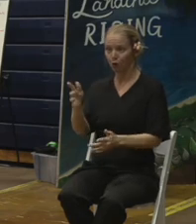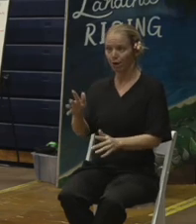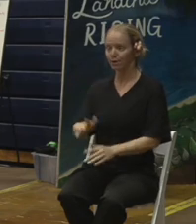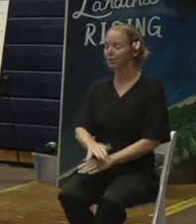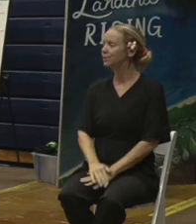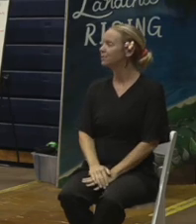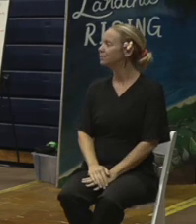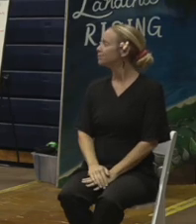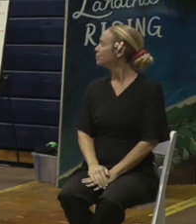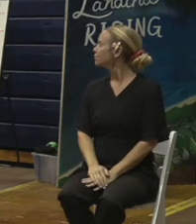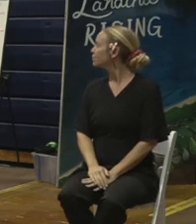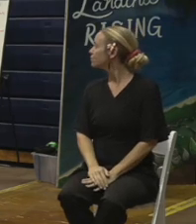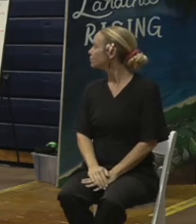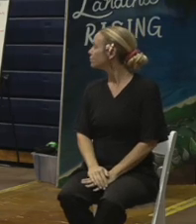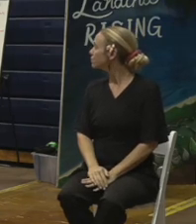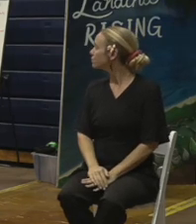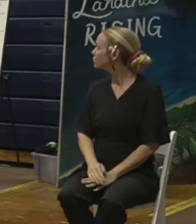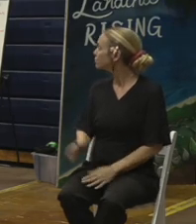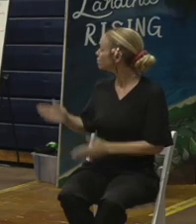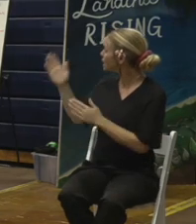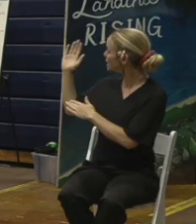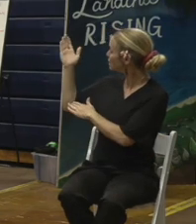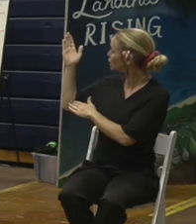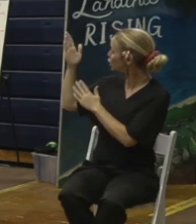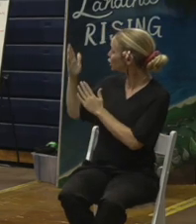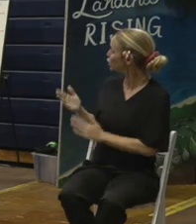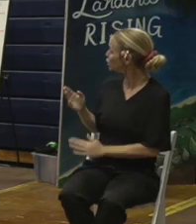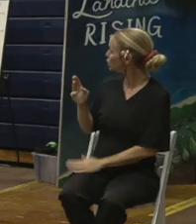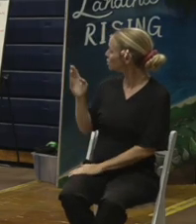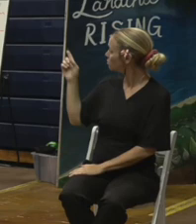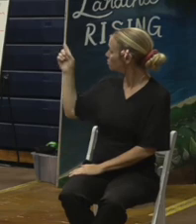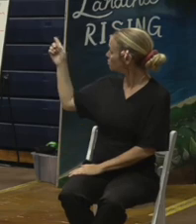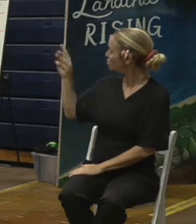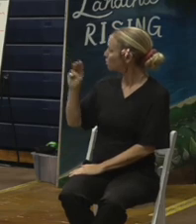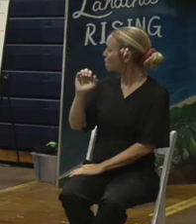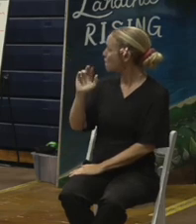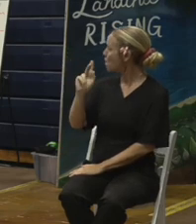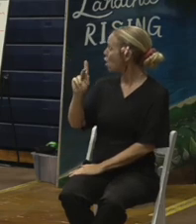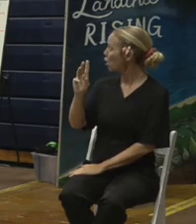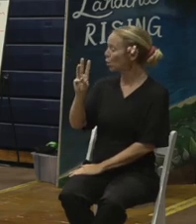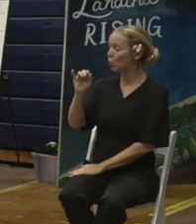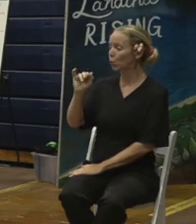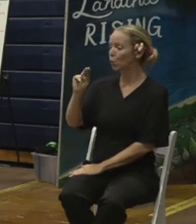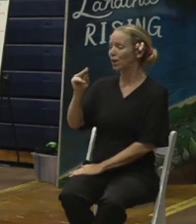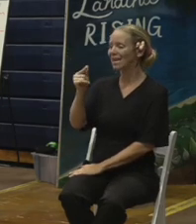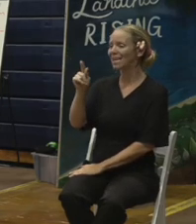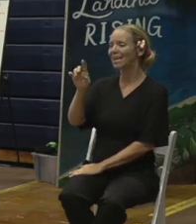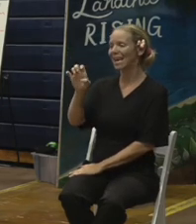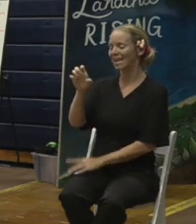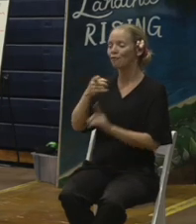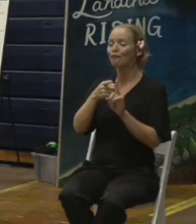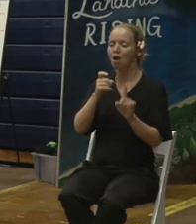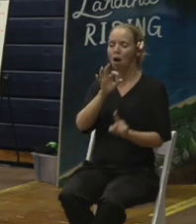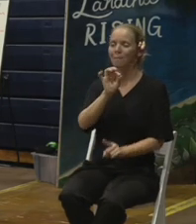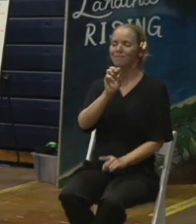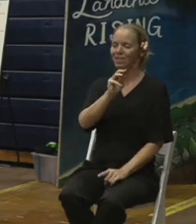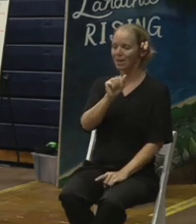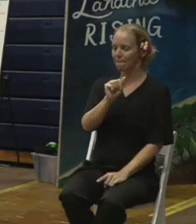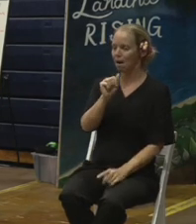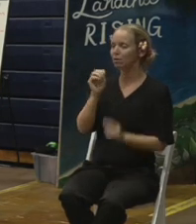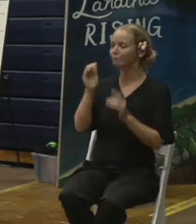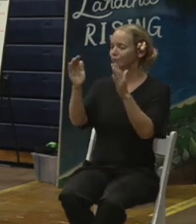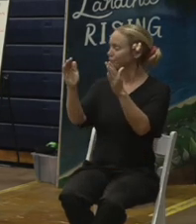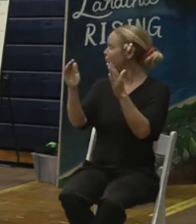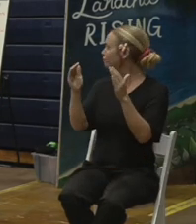sharing some information. Our speakers are Mark Wingate from FEMA, Federal Emergency Management Agency, Colonel Jesse Curry.